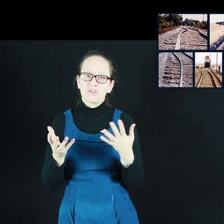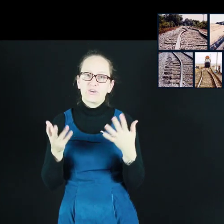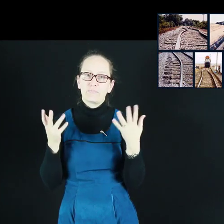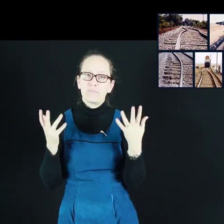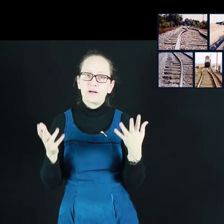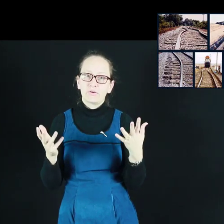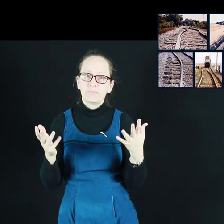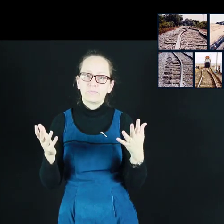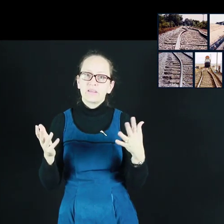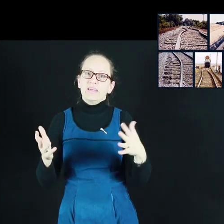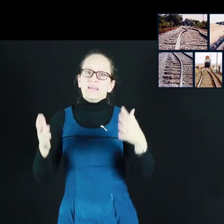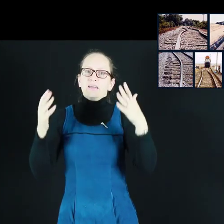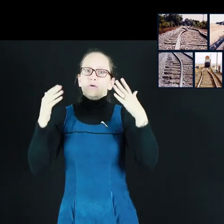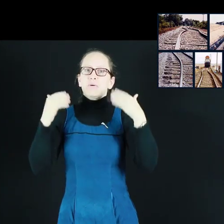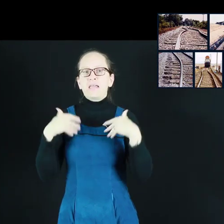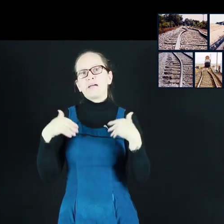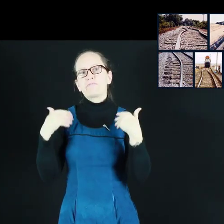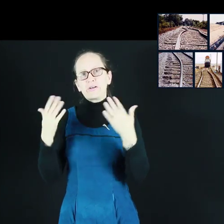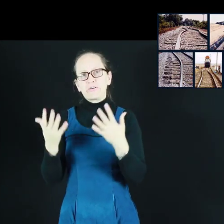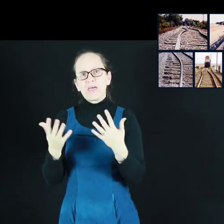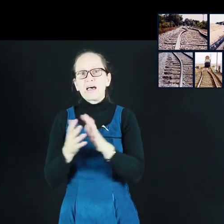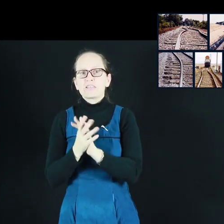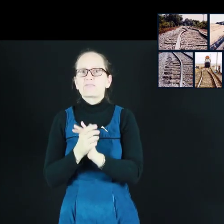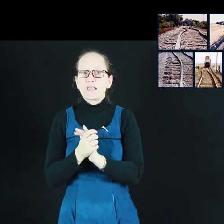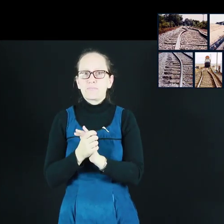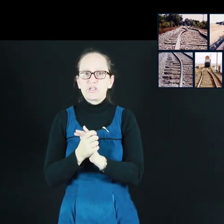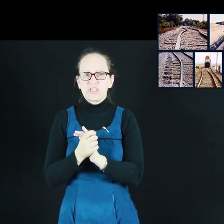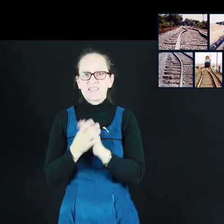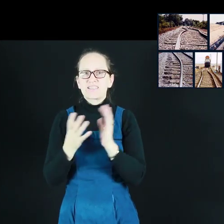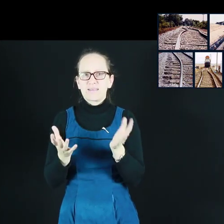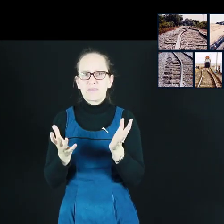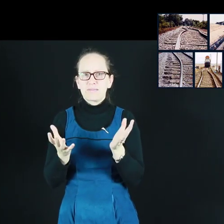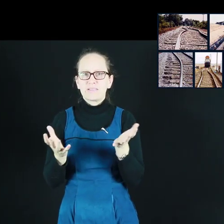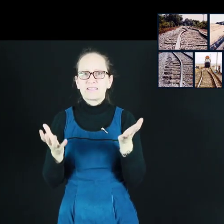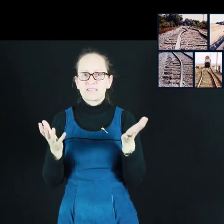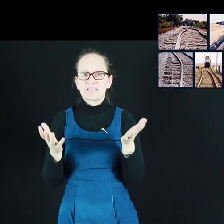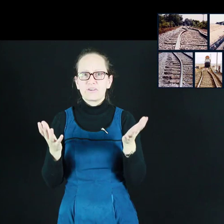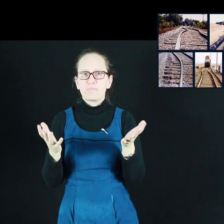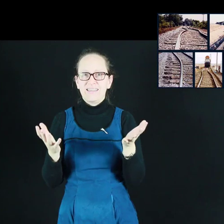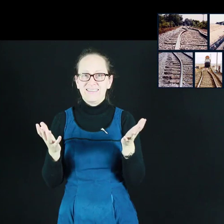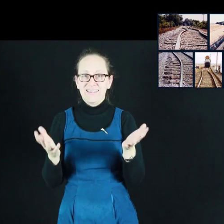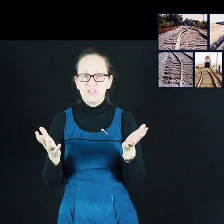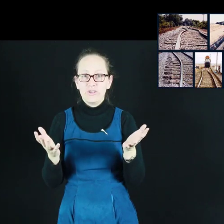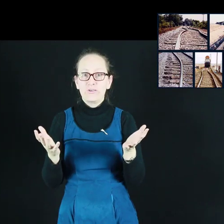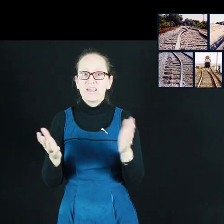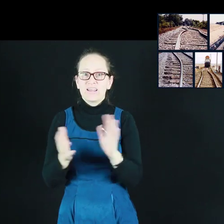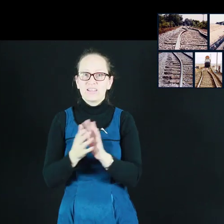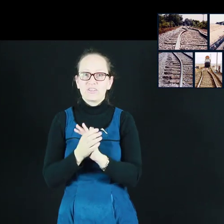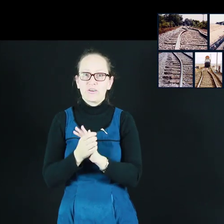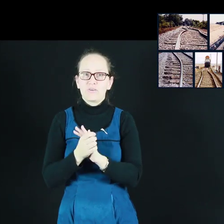don't buckle. When we have record highs of temperatures, sometimes this can still be an issue. And so